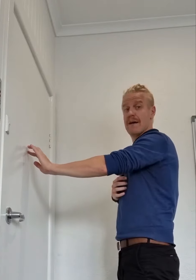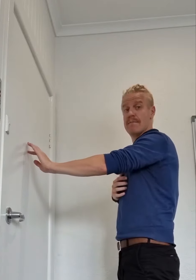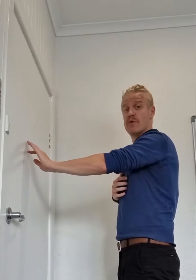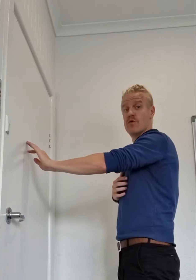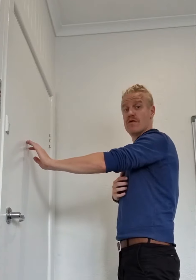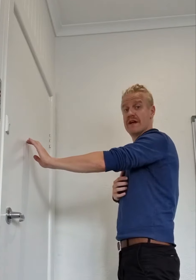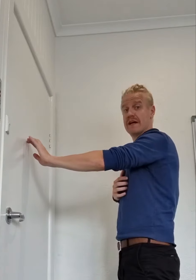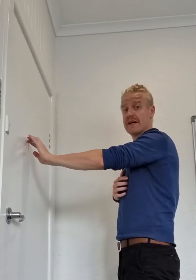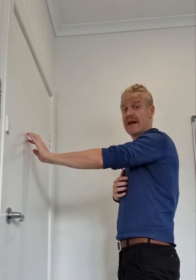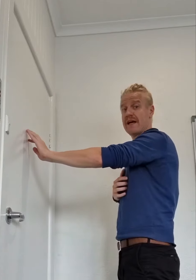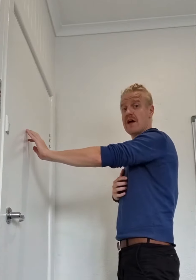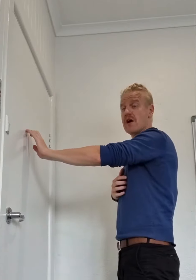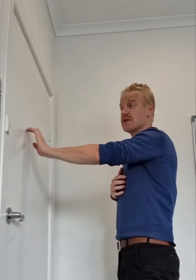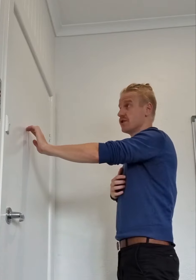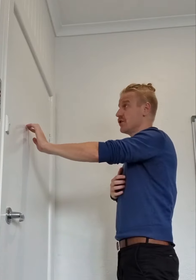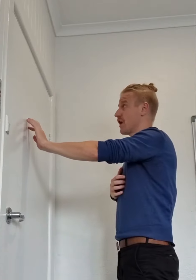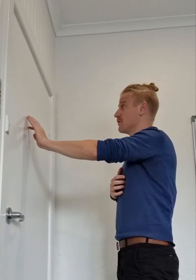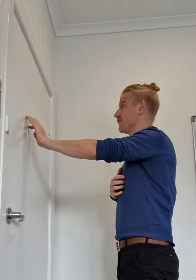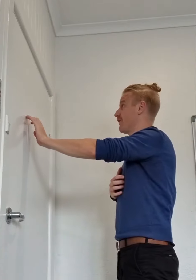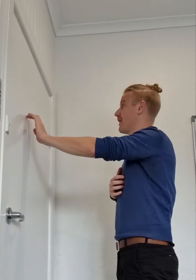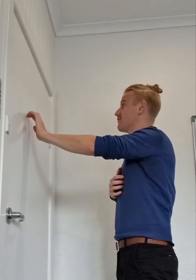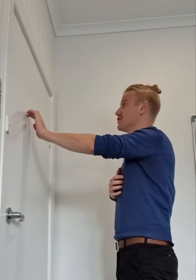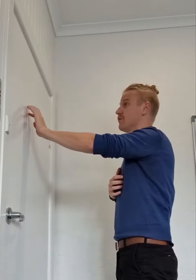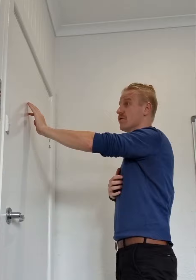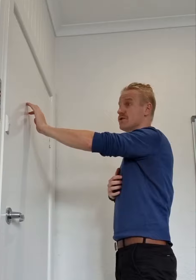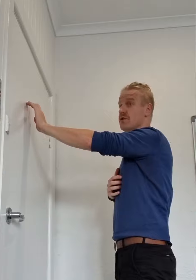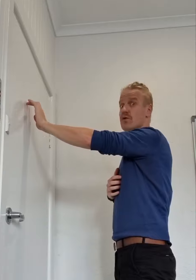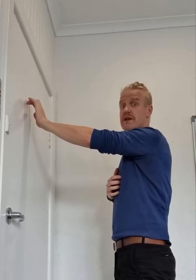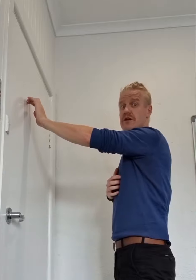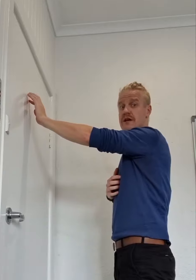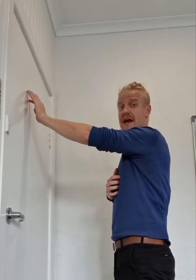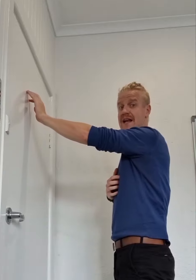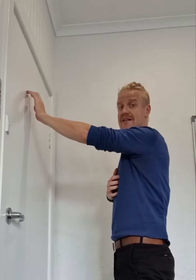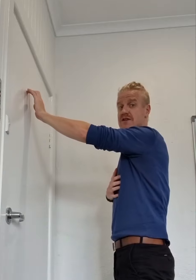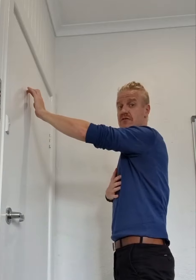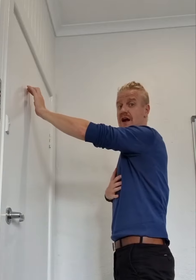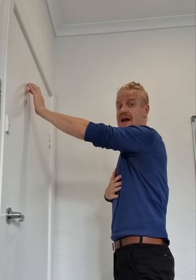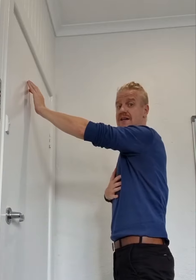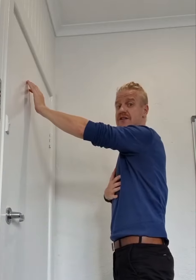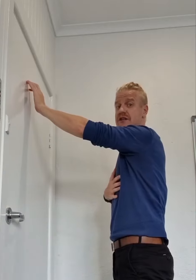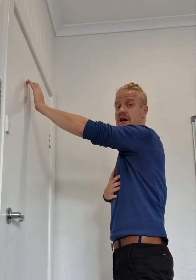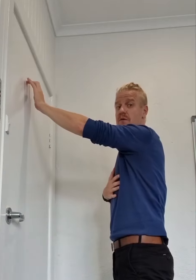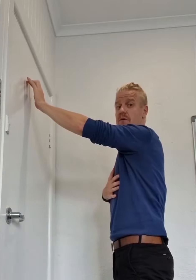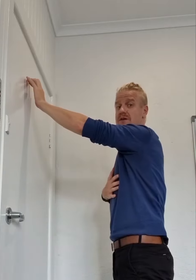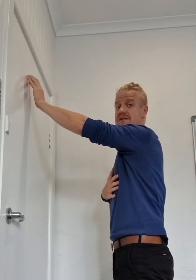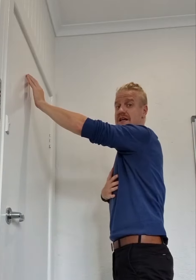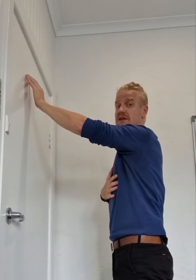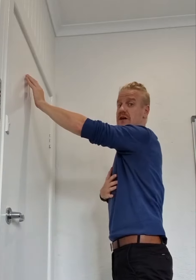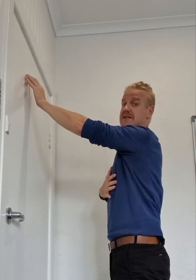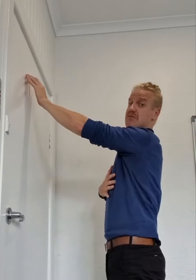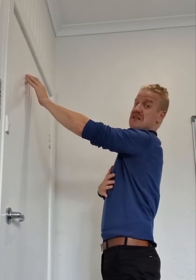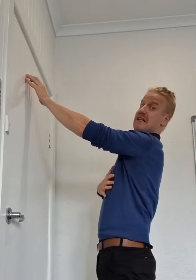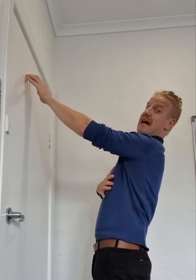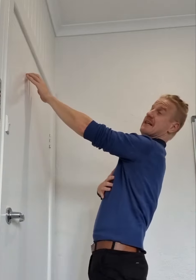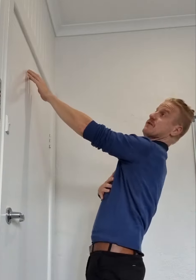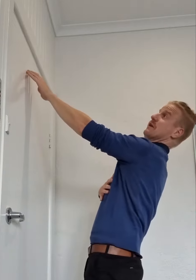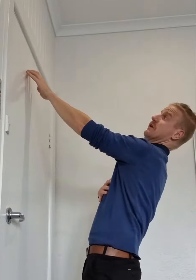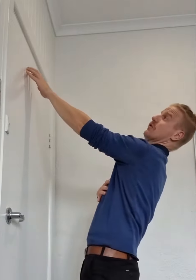up moving, okay? So you go as far as you want to or that you can into range. We want to stay nice and relaxed. We're not